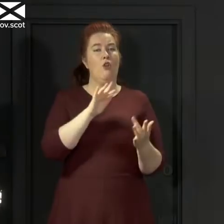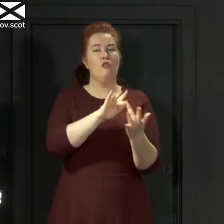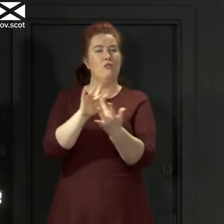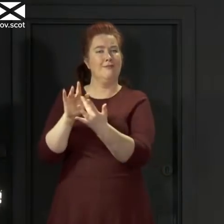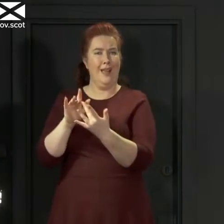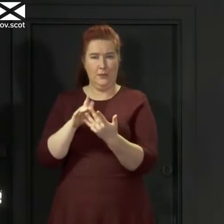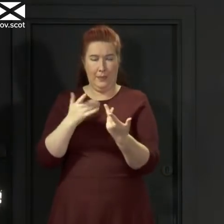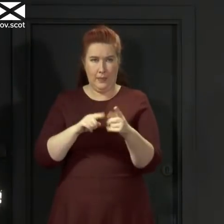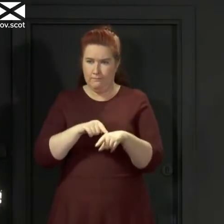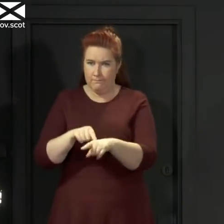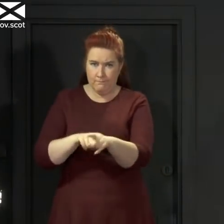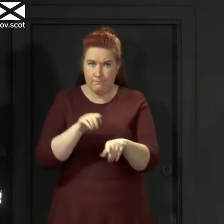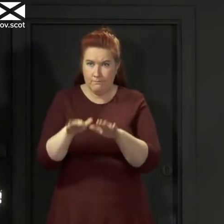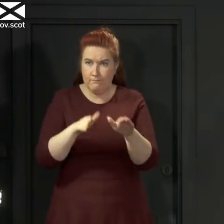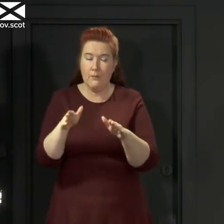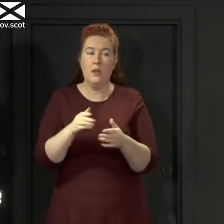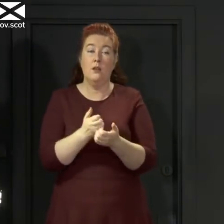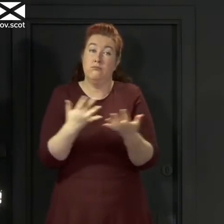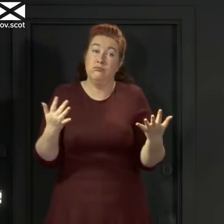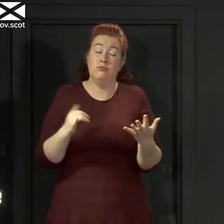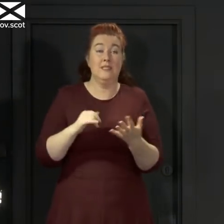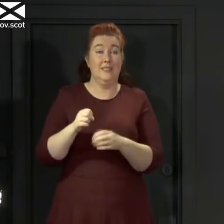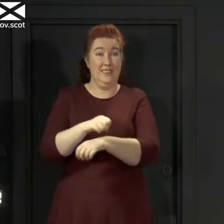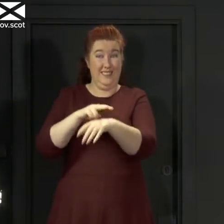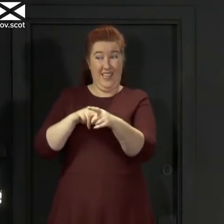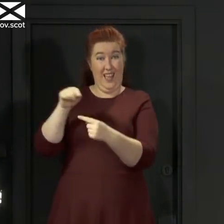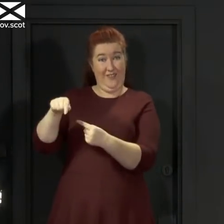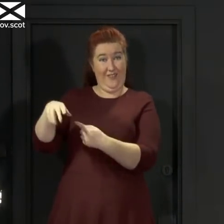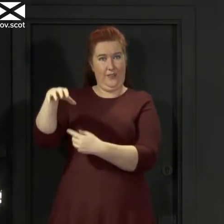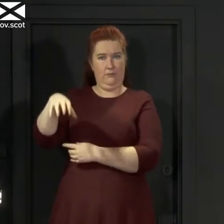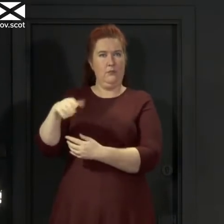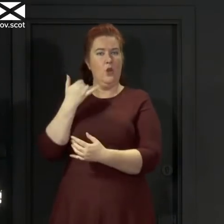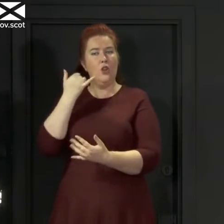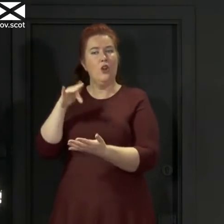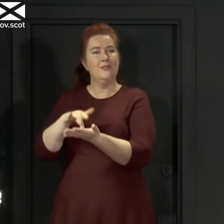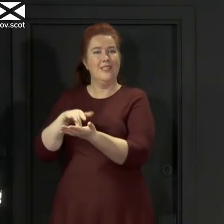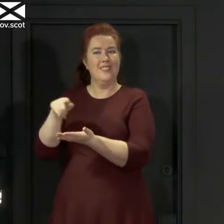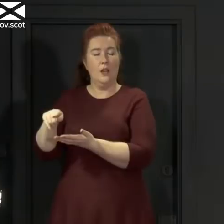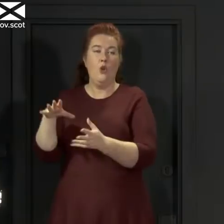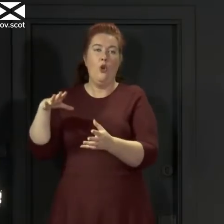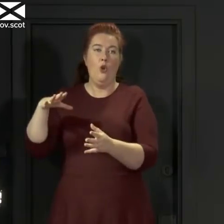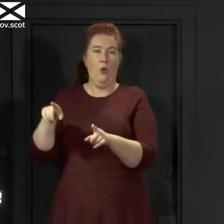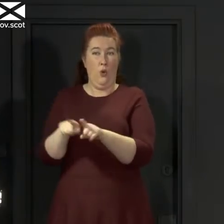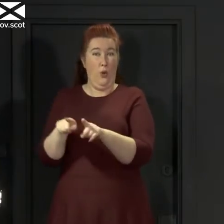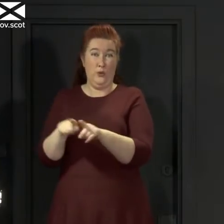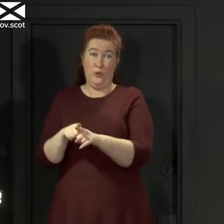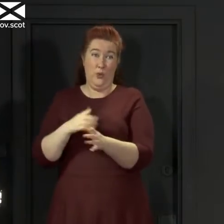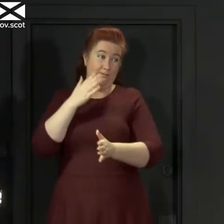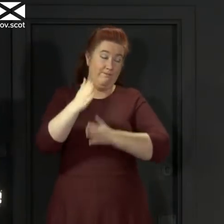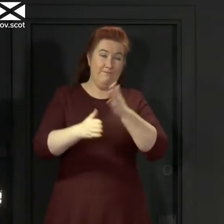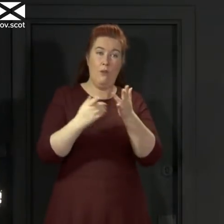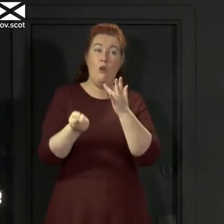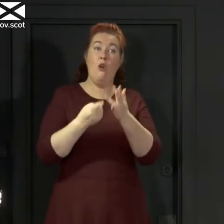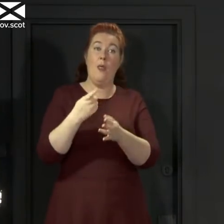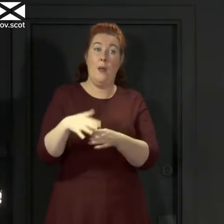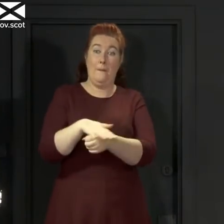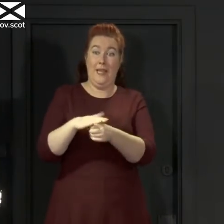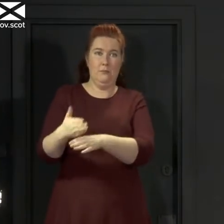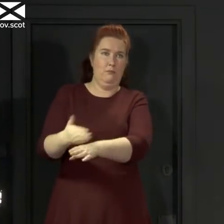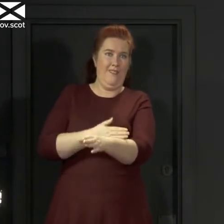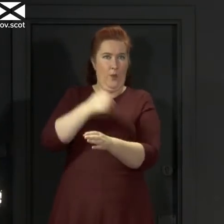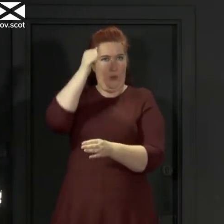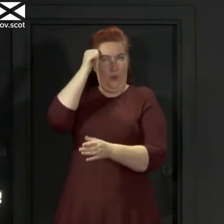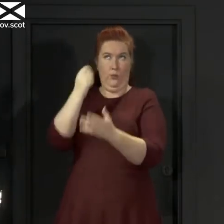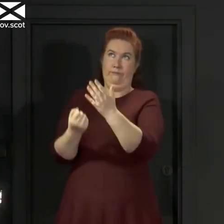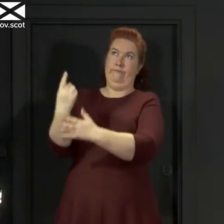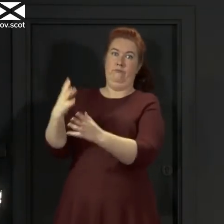also confirmed that a number of CTL staff who have tested positive also had links to other locations prior to becoming aware of